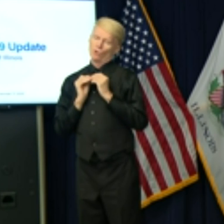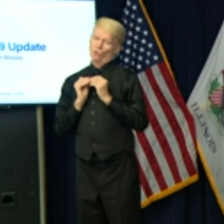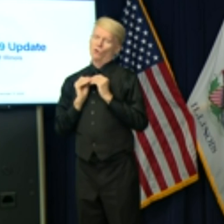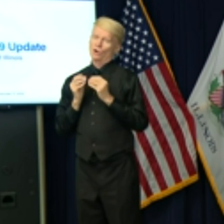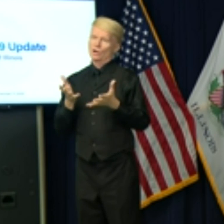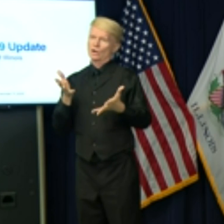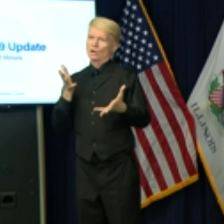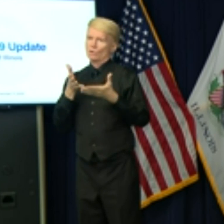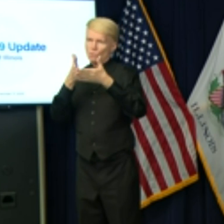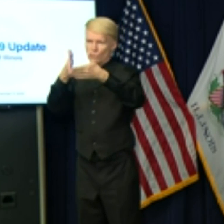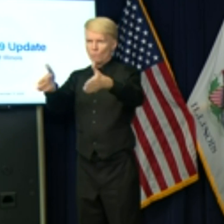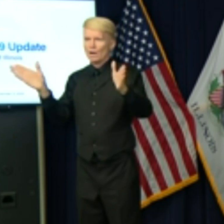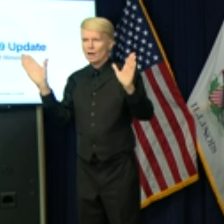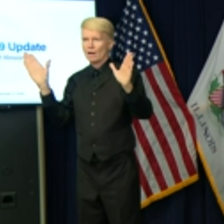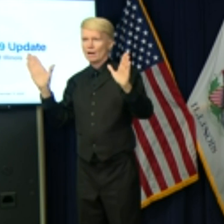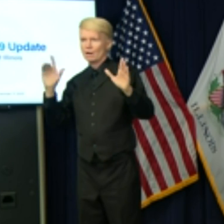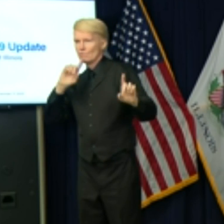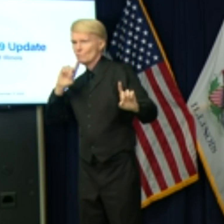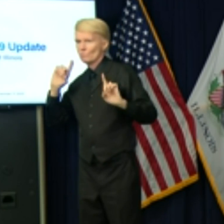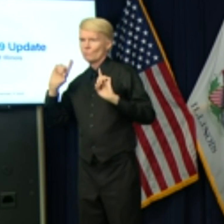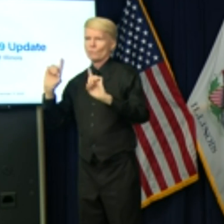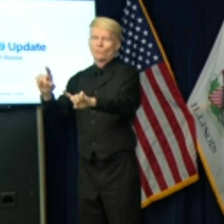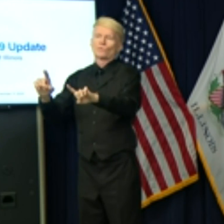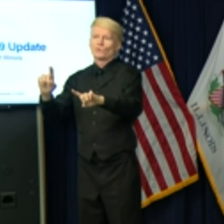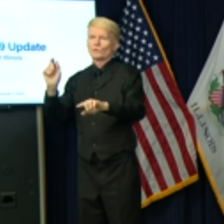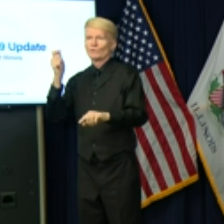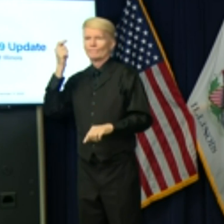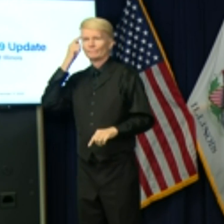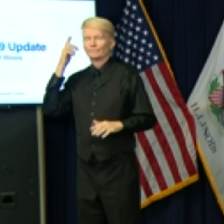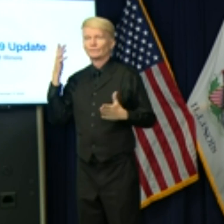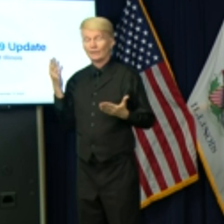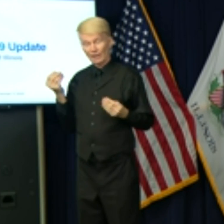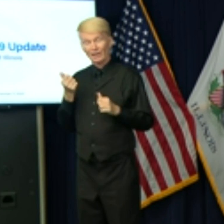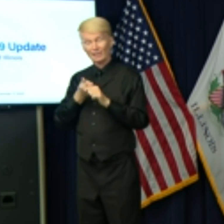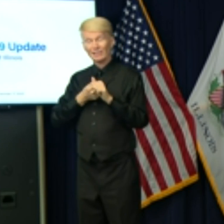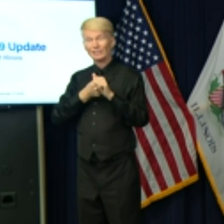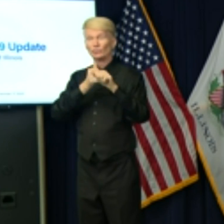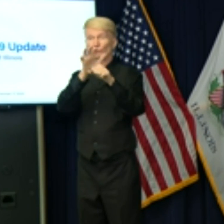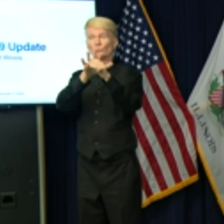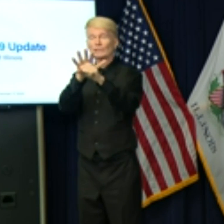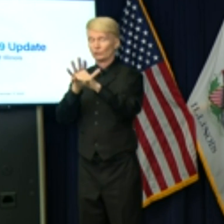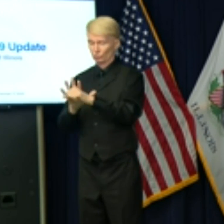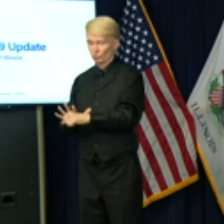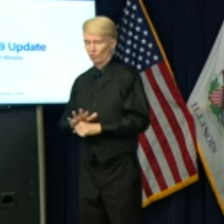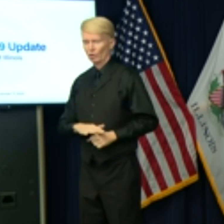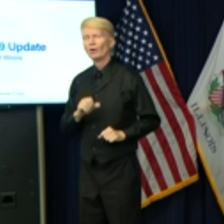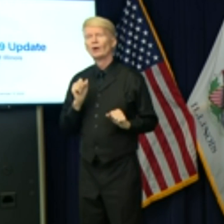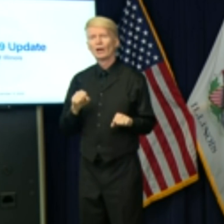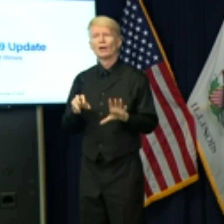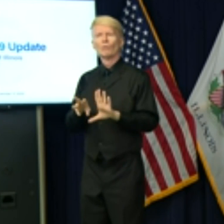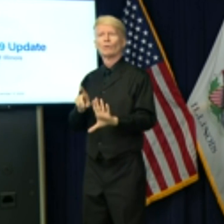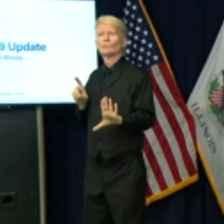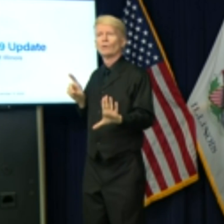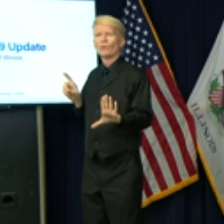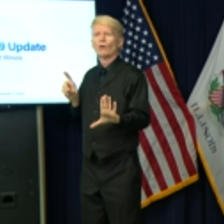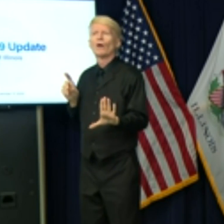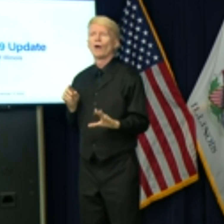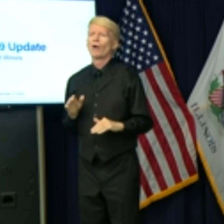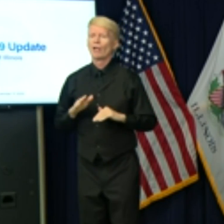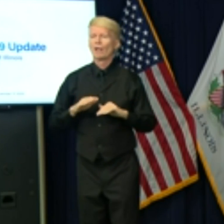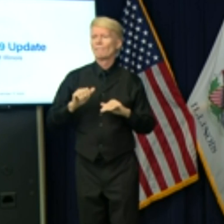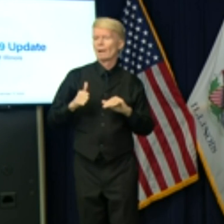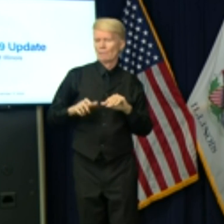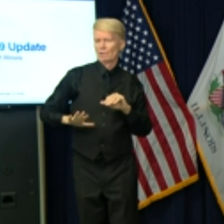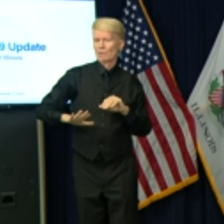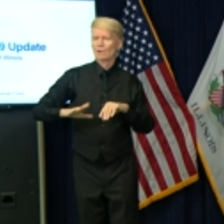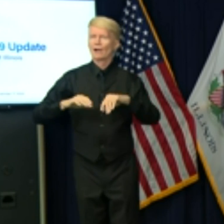statewide order. Having said that, each region has the ability to pull out of this faster than another